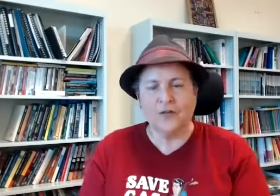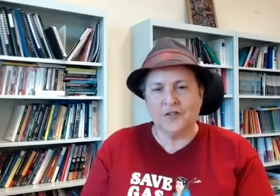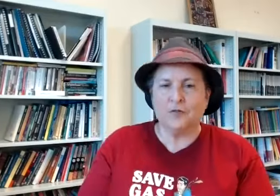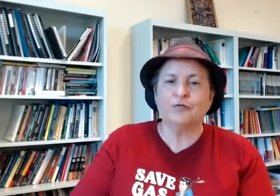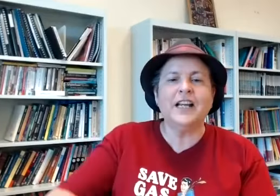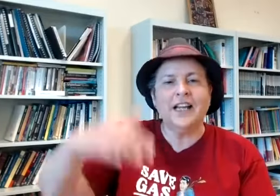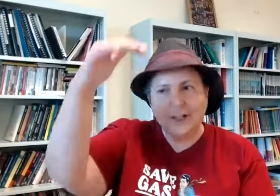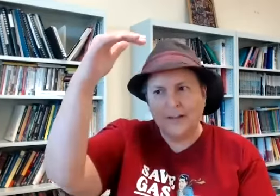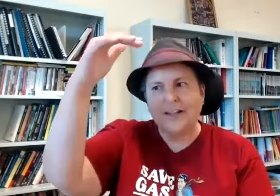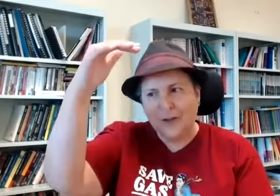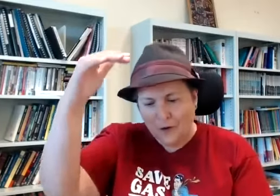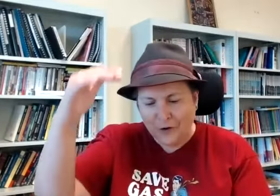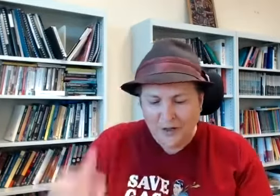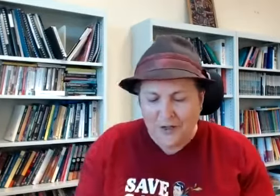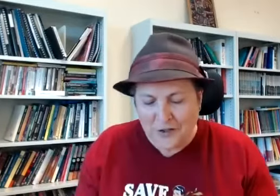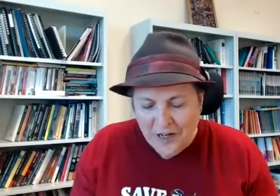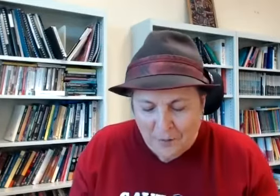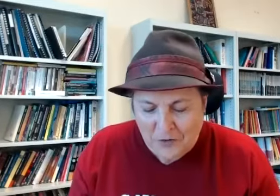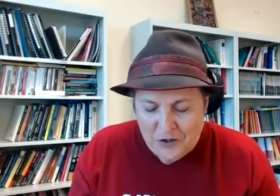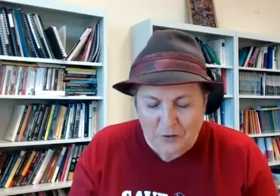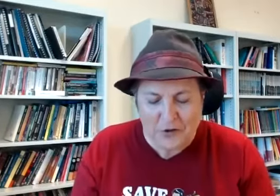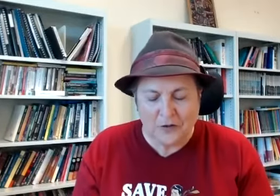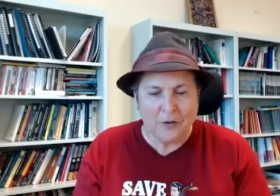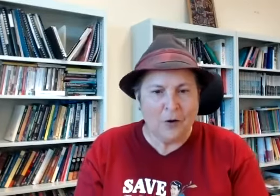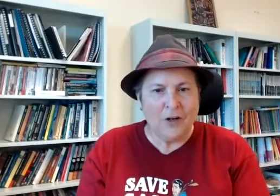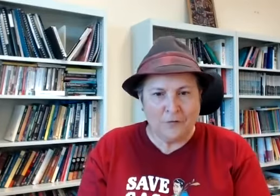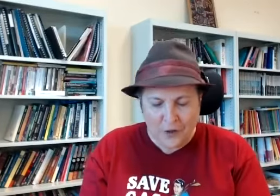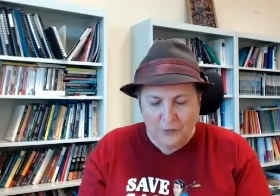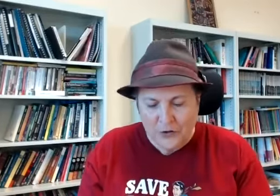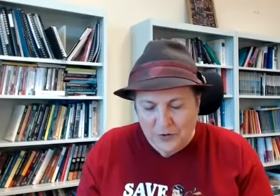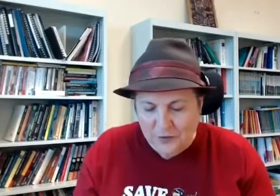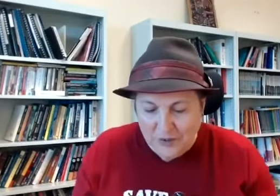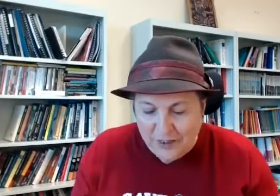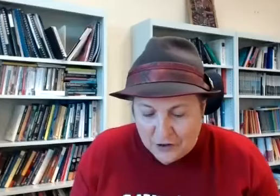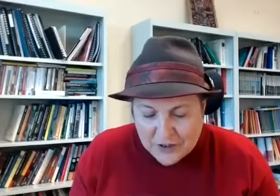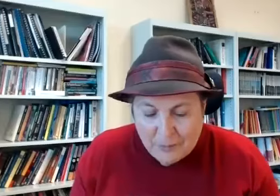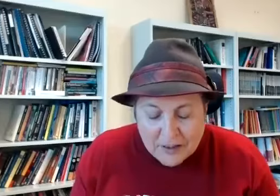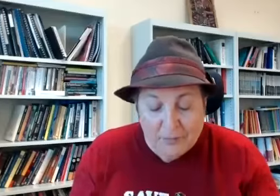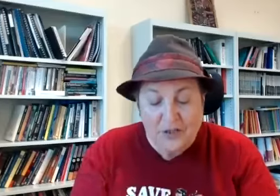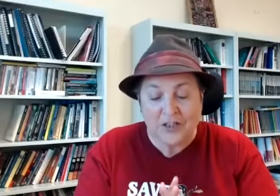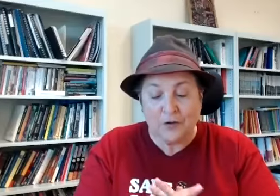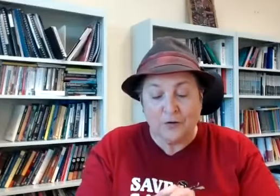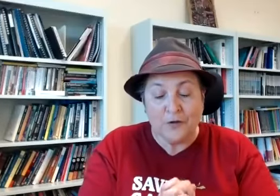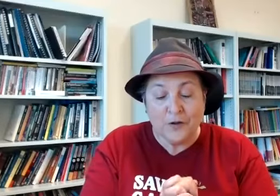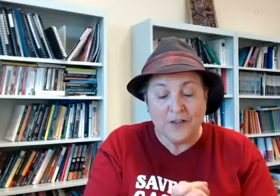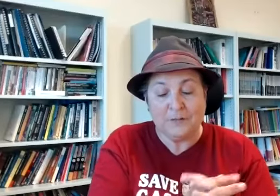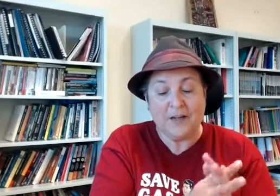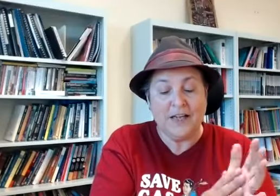really really long description on my phone which was really interesting but let me just tell you a few things about Kath